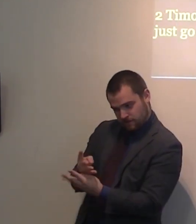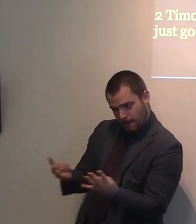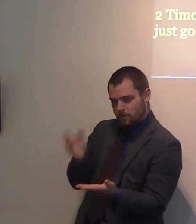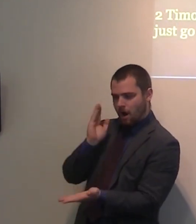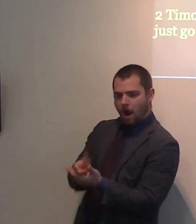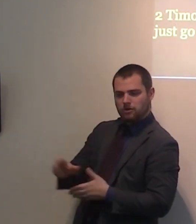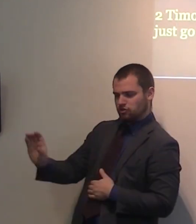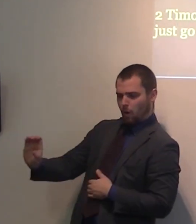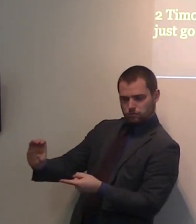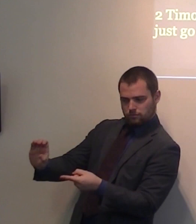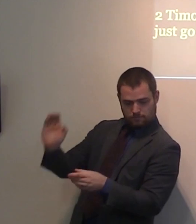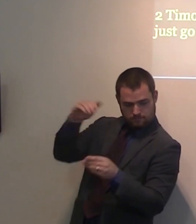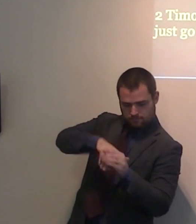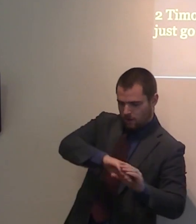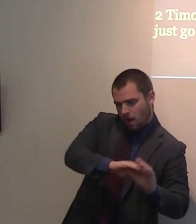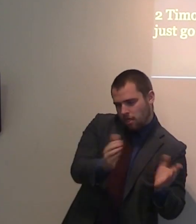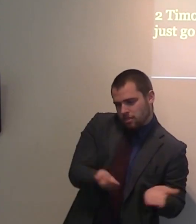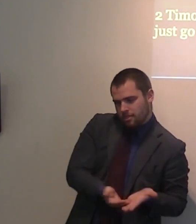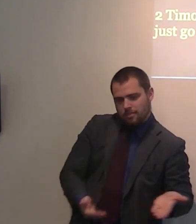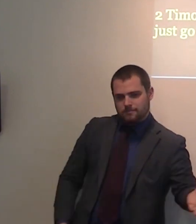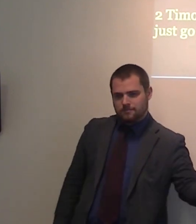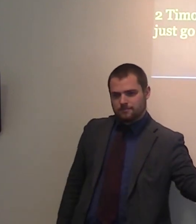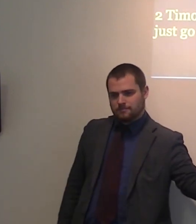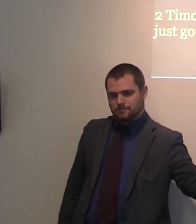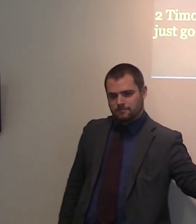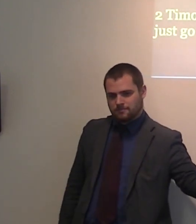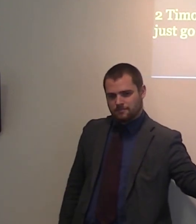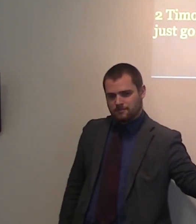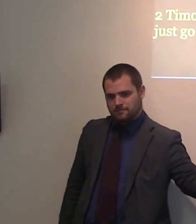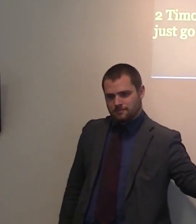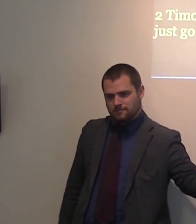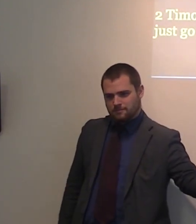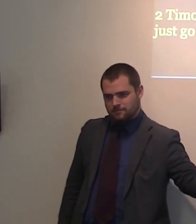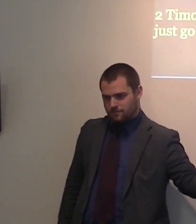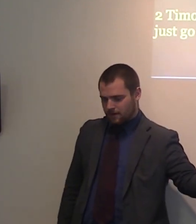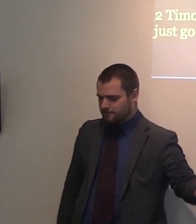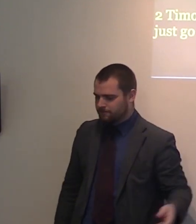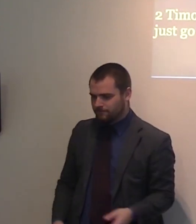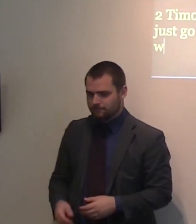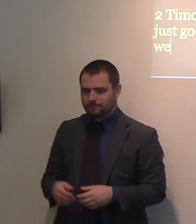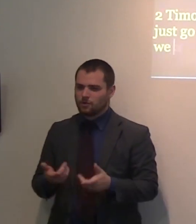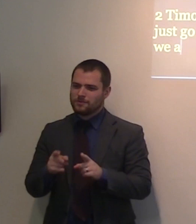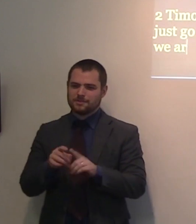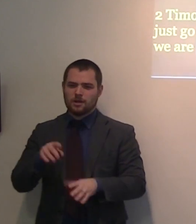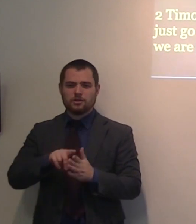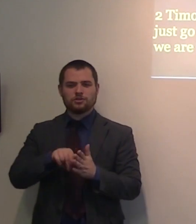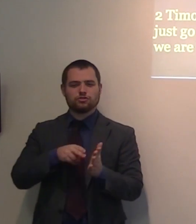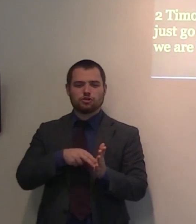You are the salt of the earth. I make a relation, it's like when Jesus said in John chapter 8, I am the light